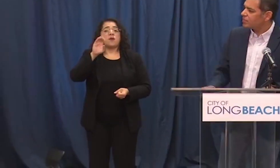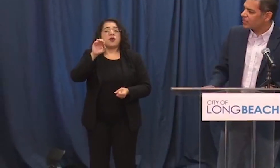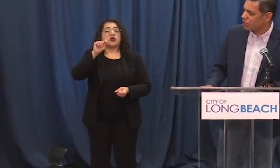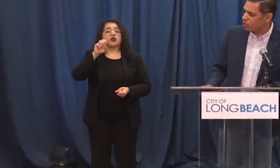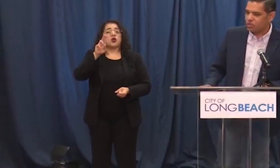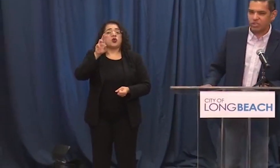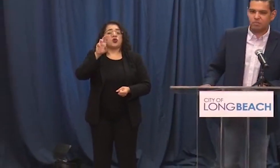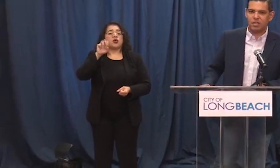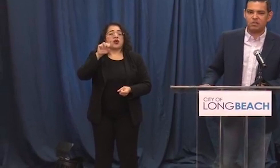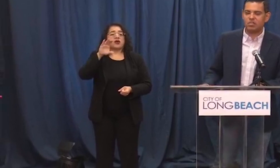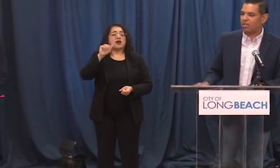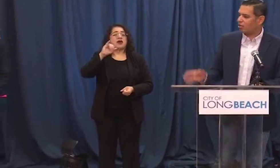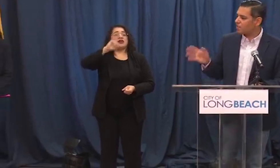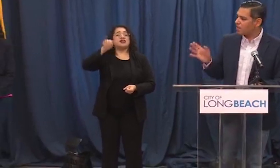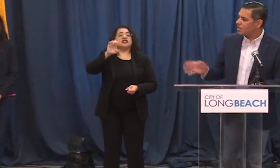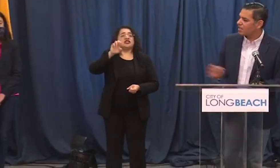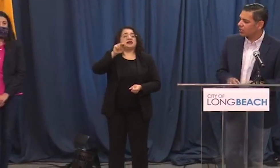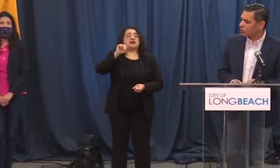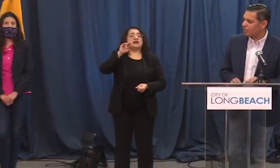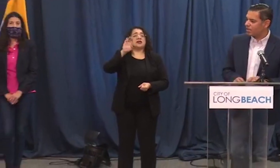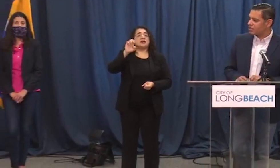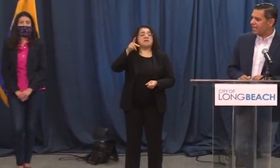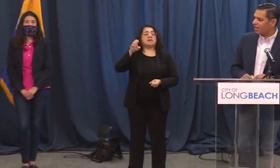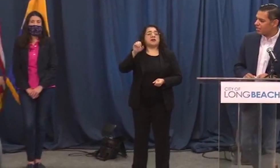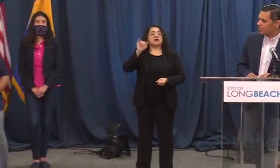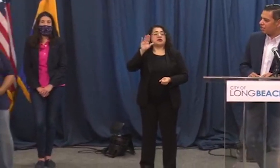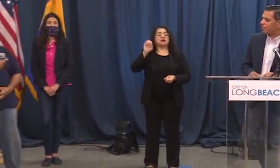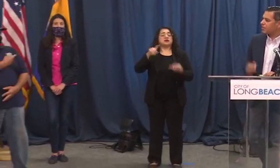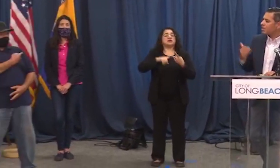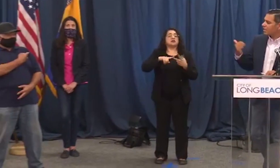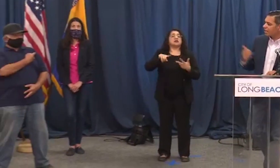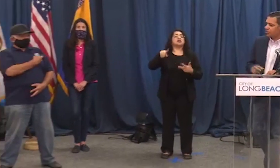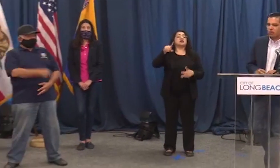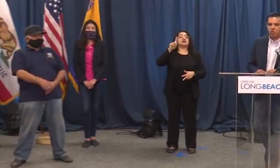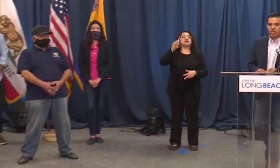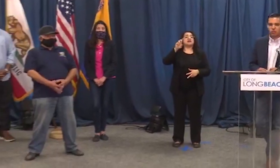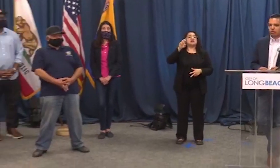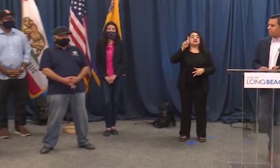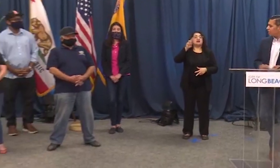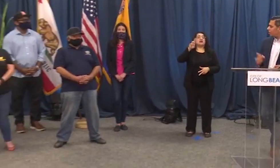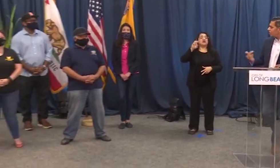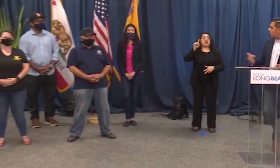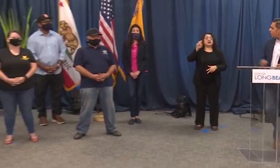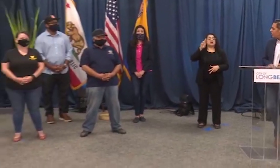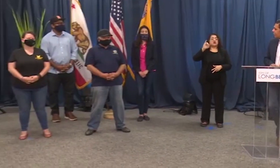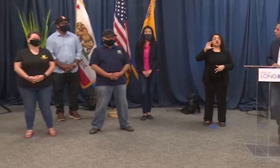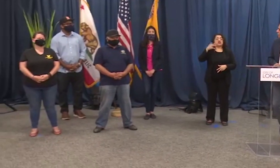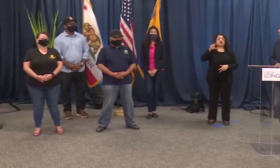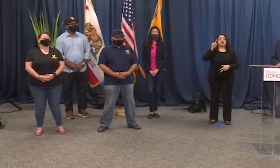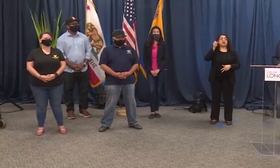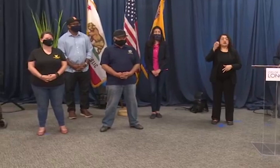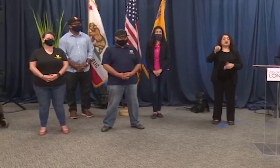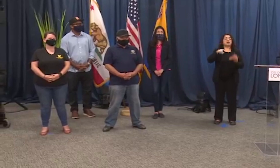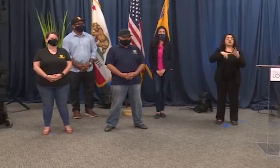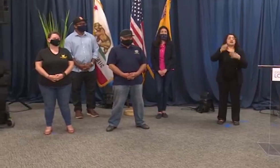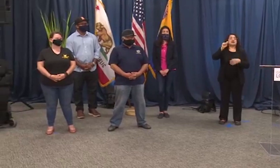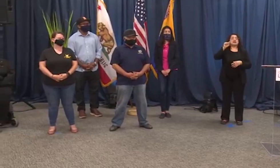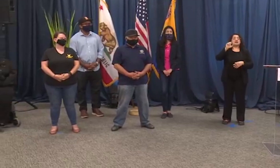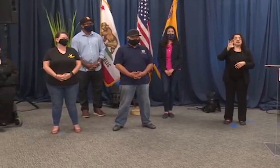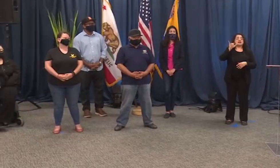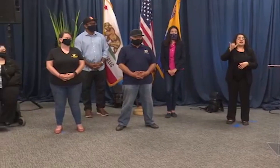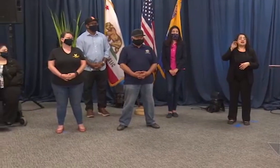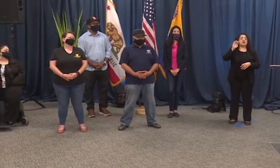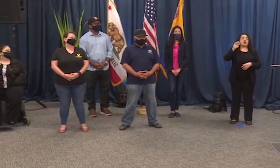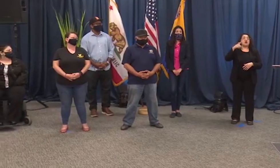here councilwoman janine pierce here councilwoman mary's and dejas here councilman rex richardson here and councilwoman stacy mungo here